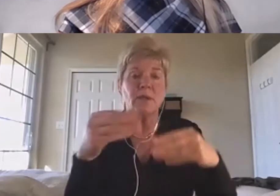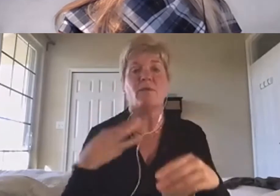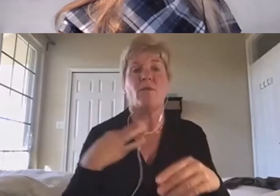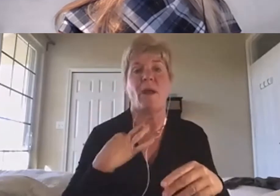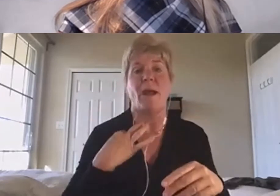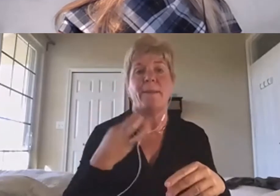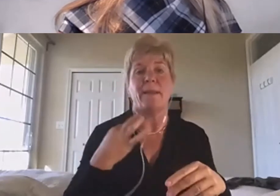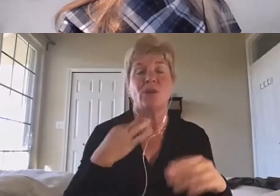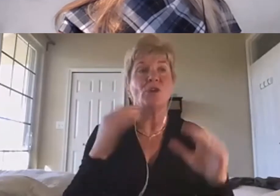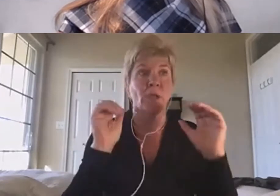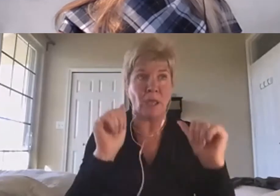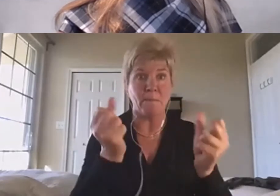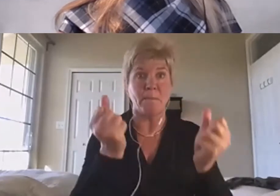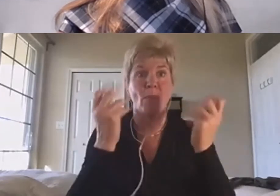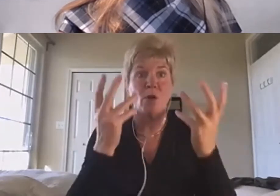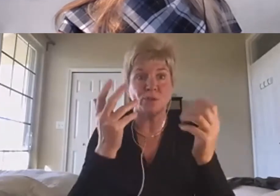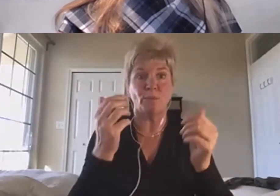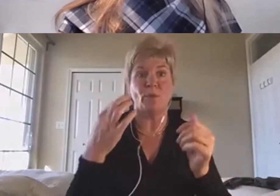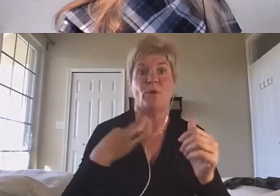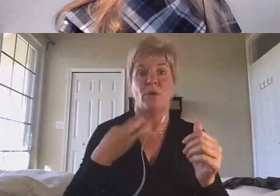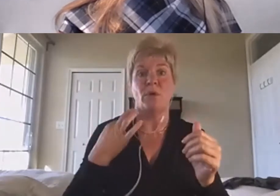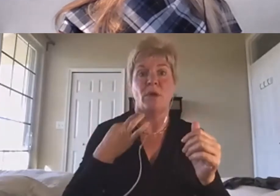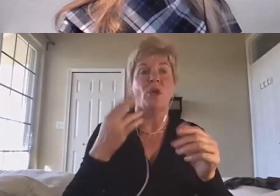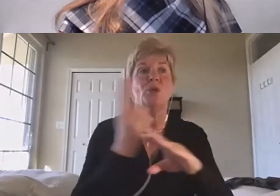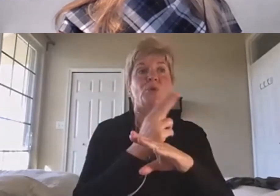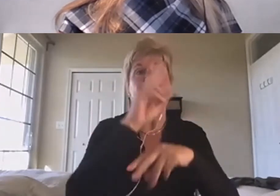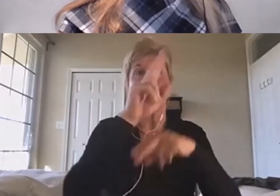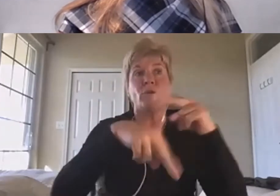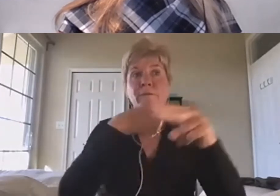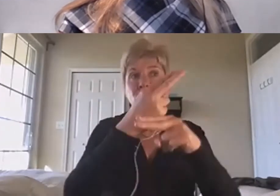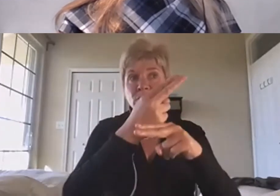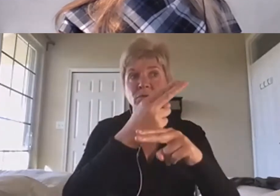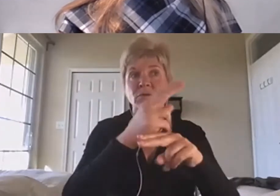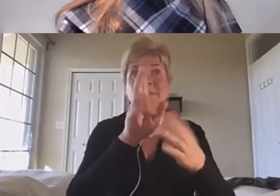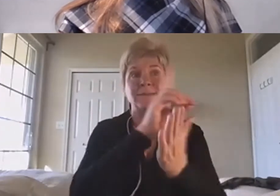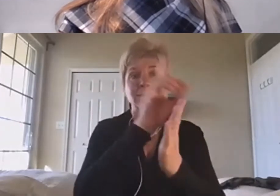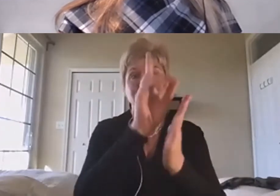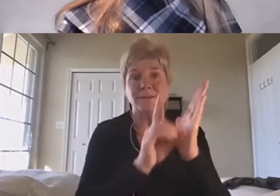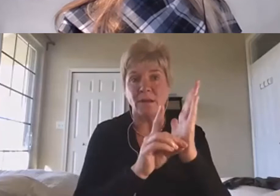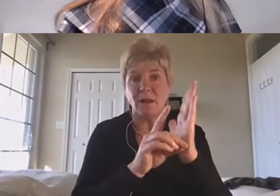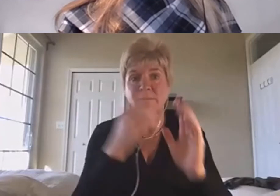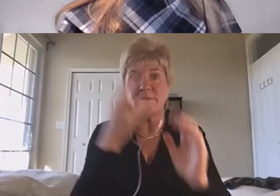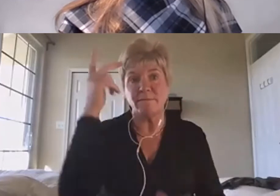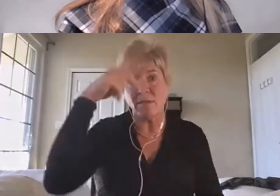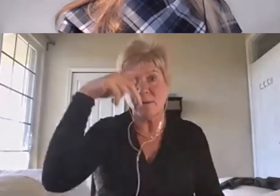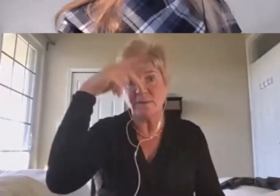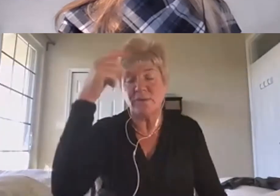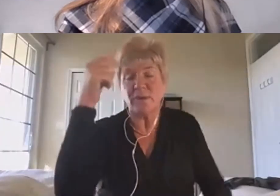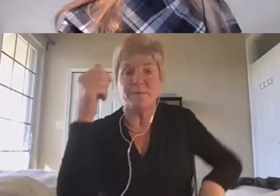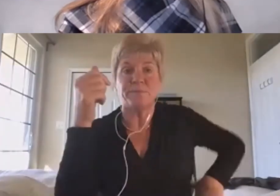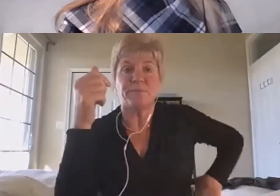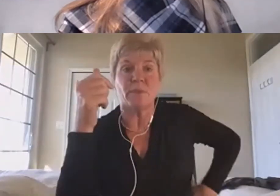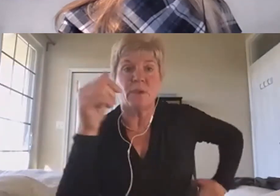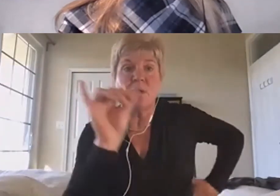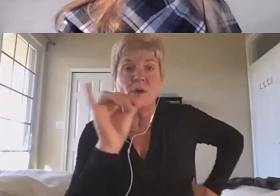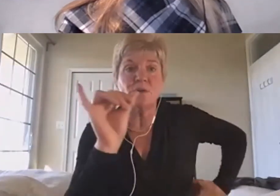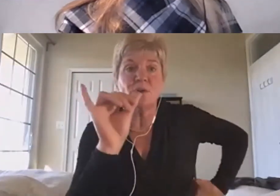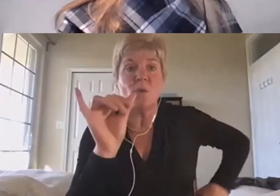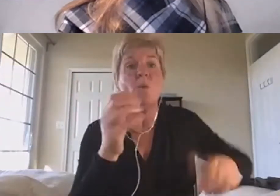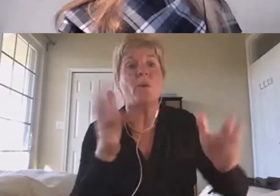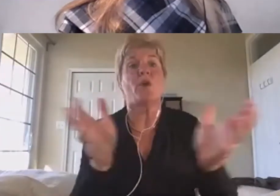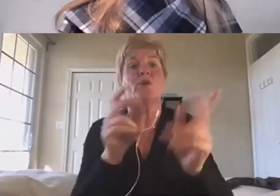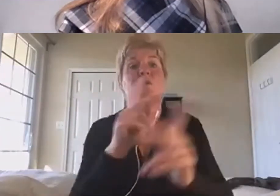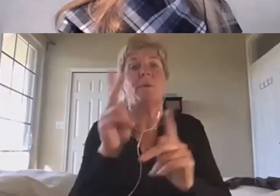multiple means using more universal design principles? And encourage people to see what a multimedia